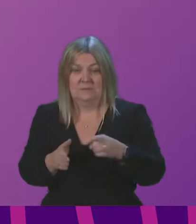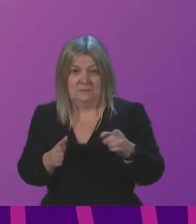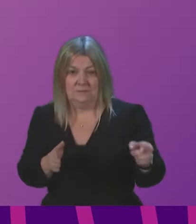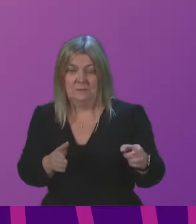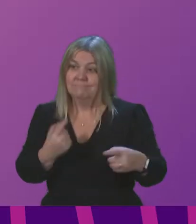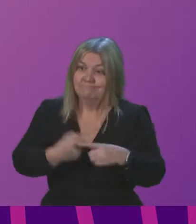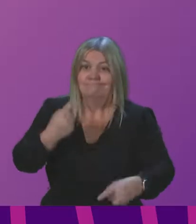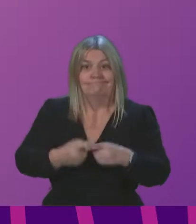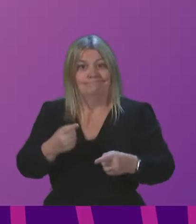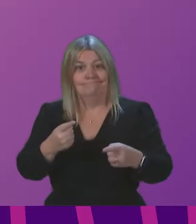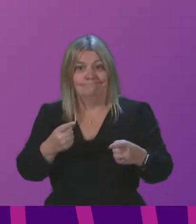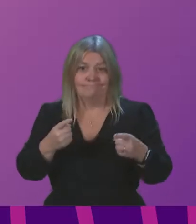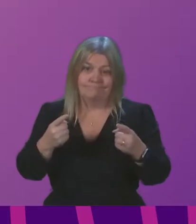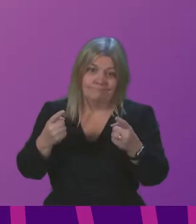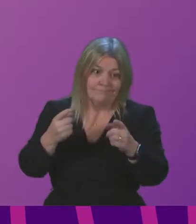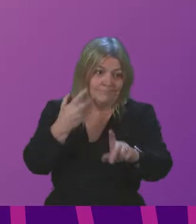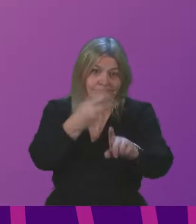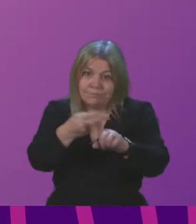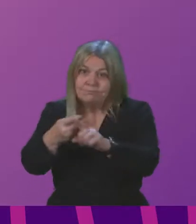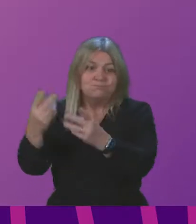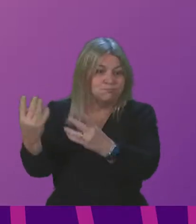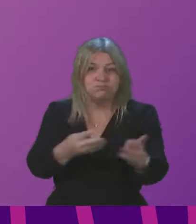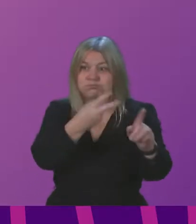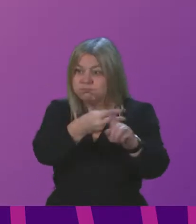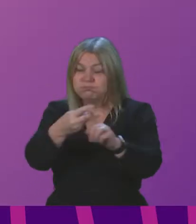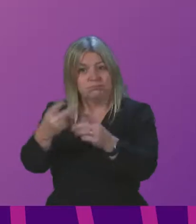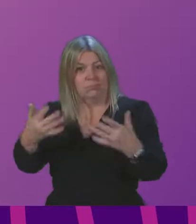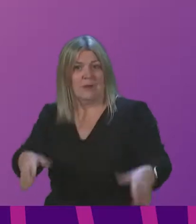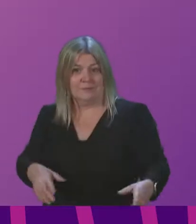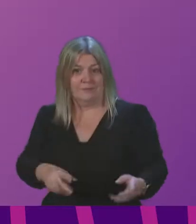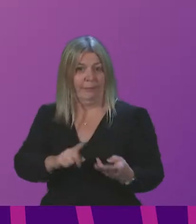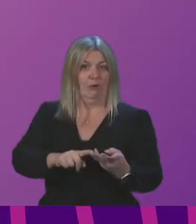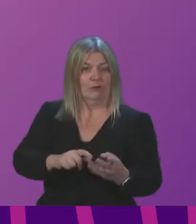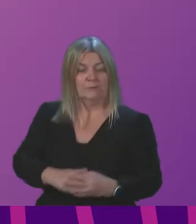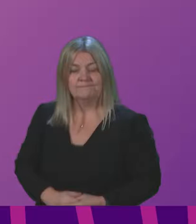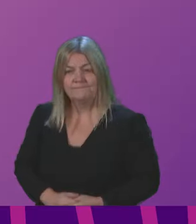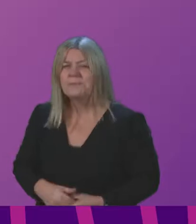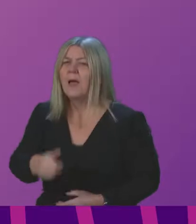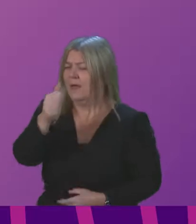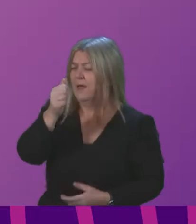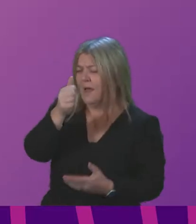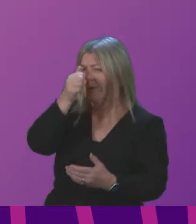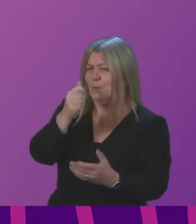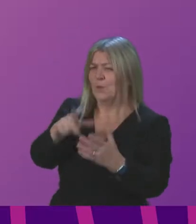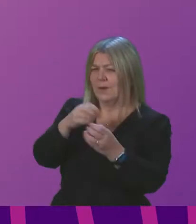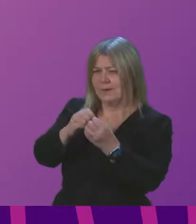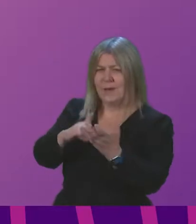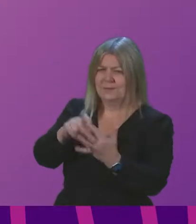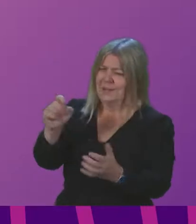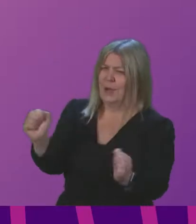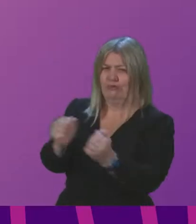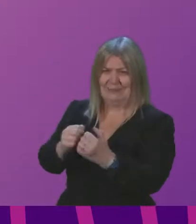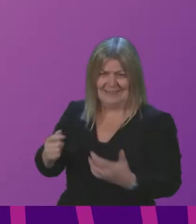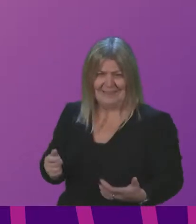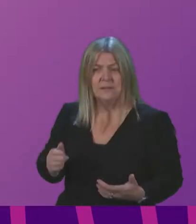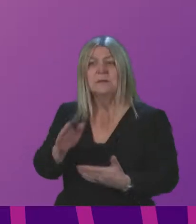speeding up the rollout of the booster jab to eligible people. I know the Cabinet Secretary will agree with me, because that means greater use of